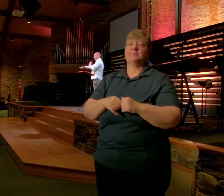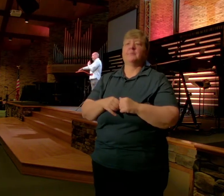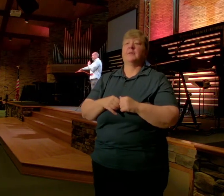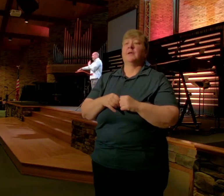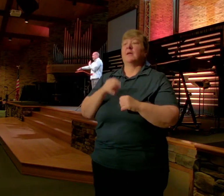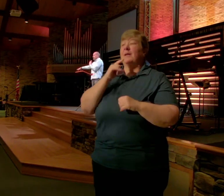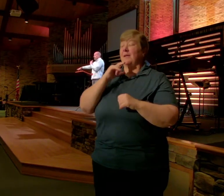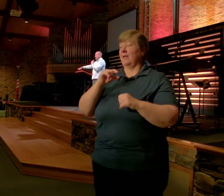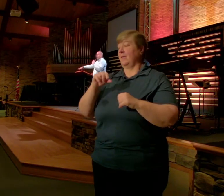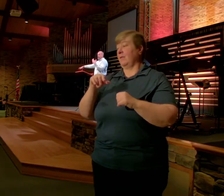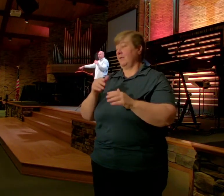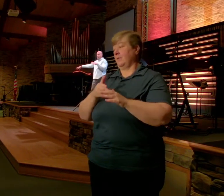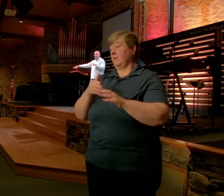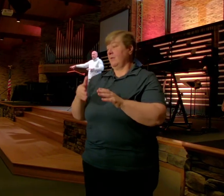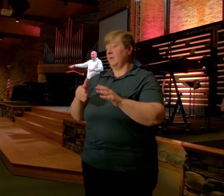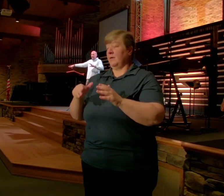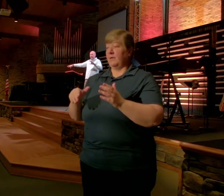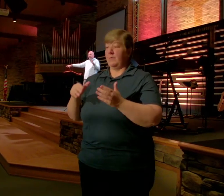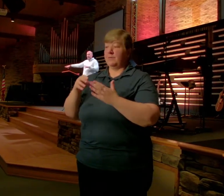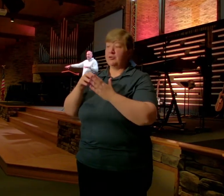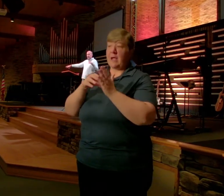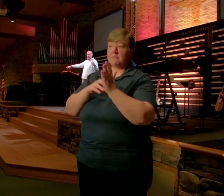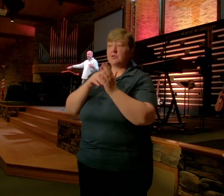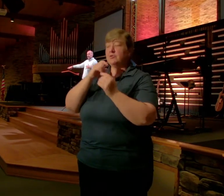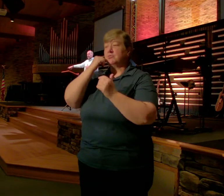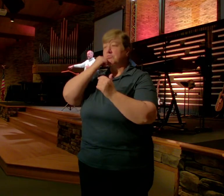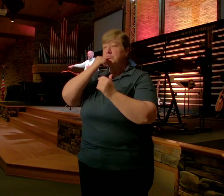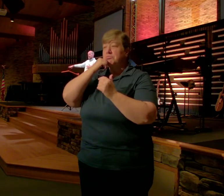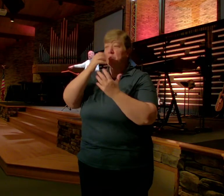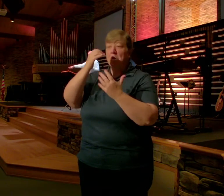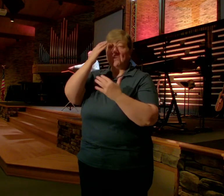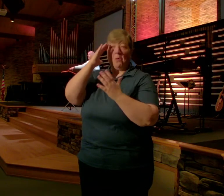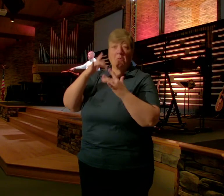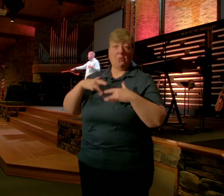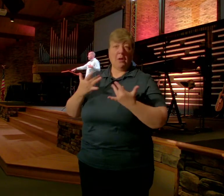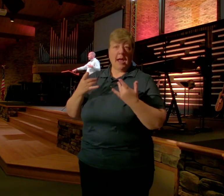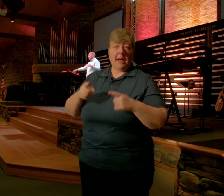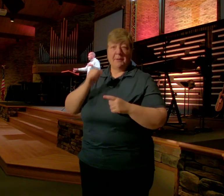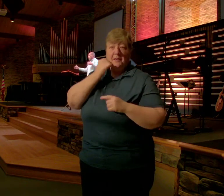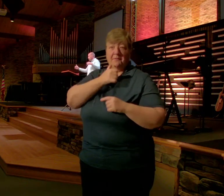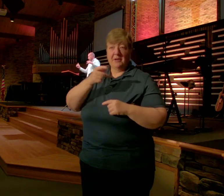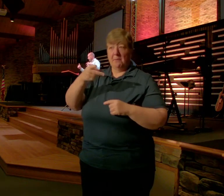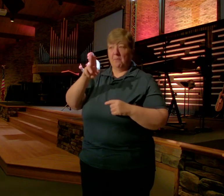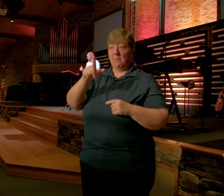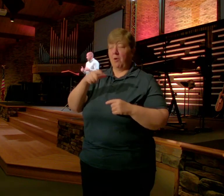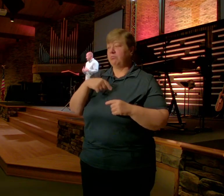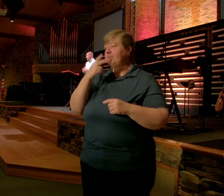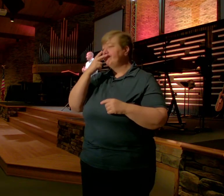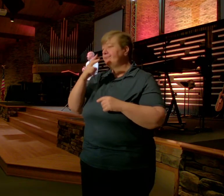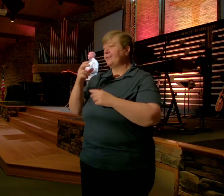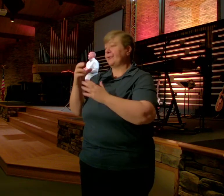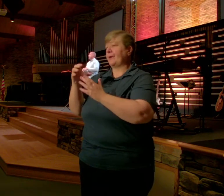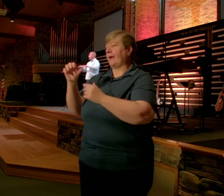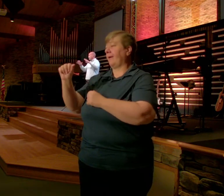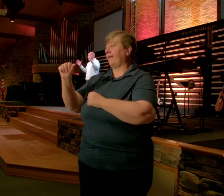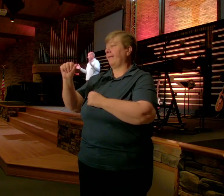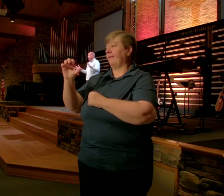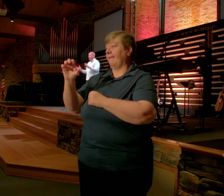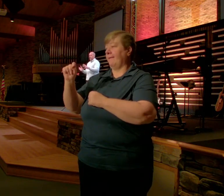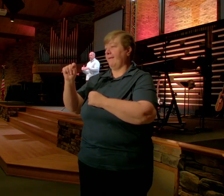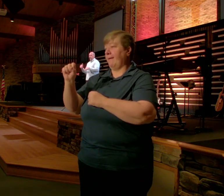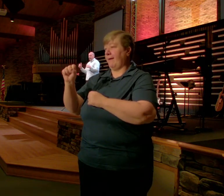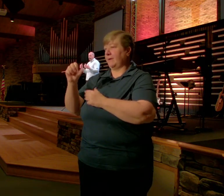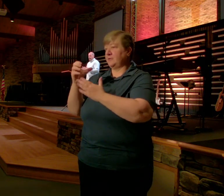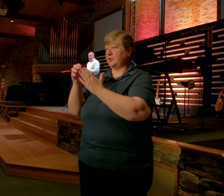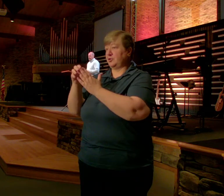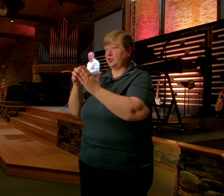Of the book of Ephesians If you want to know Kind of the day-to-day stuff That was happening for Paul You can look at Acts 19 And it will tell you